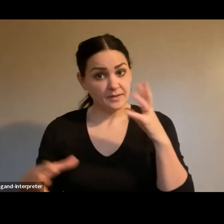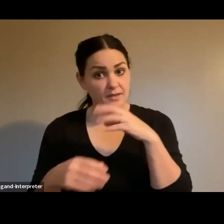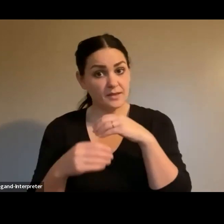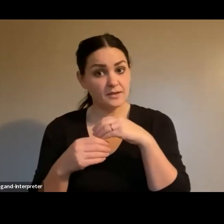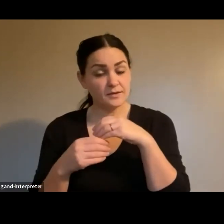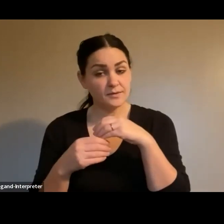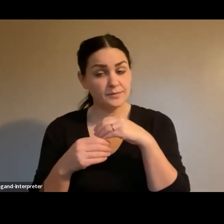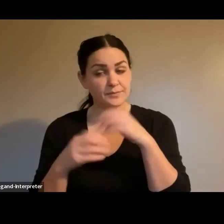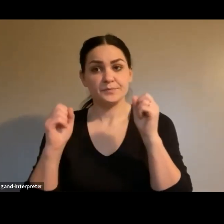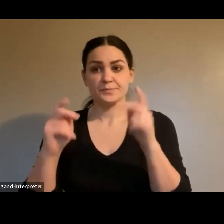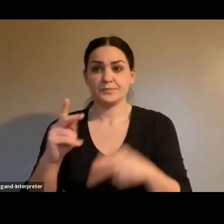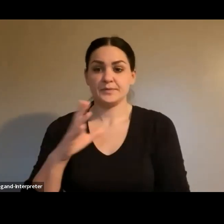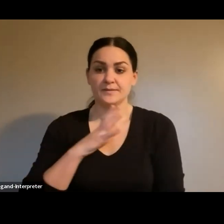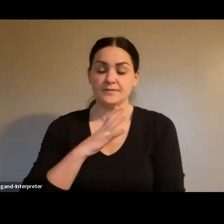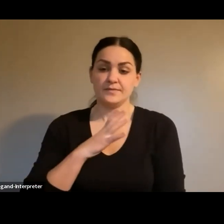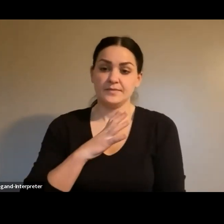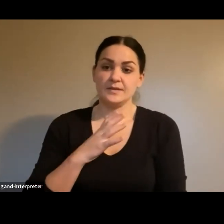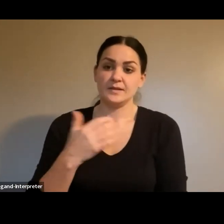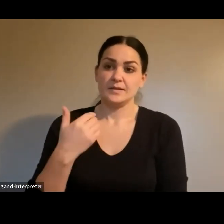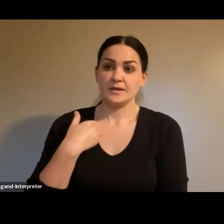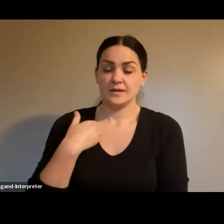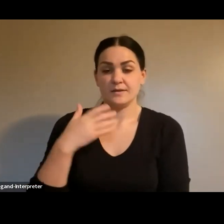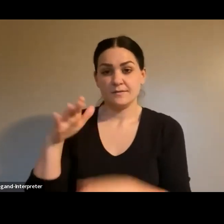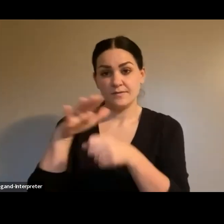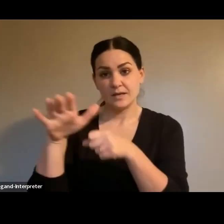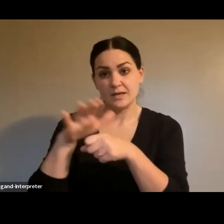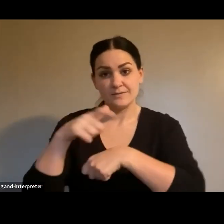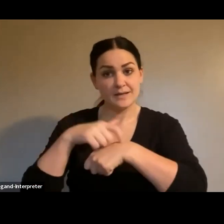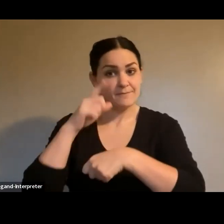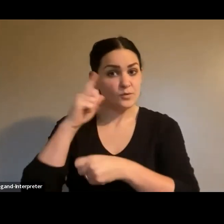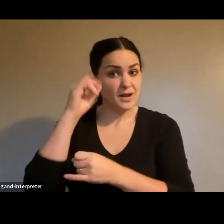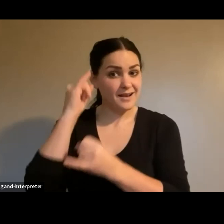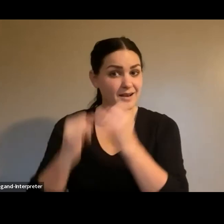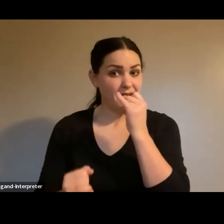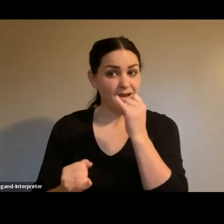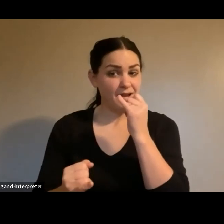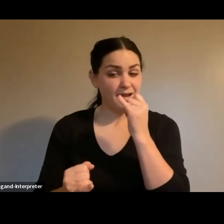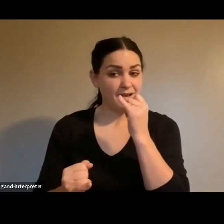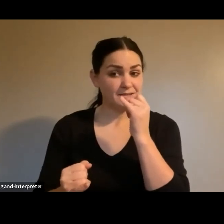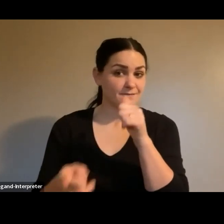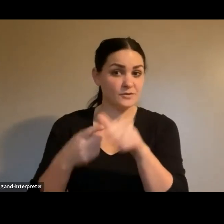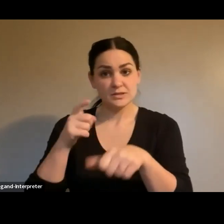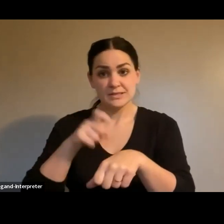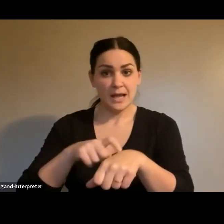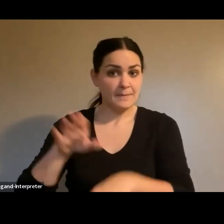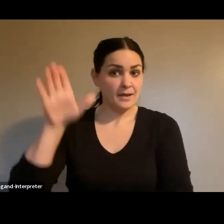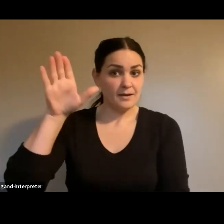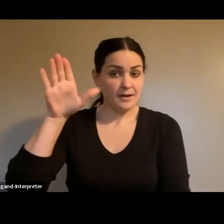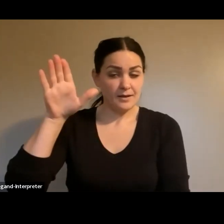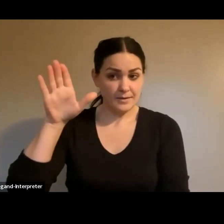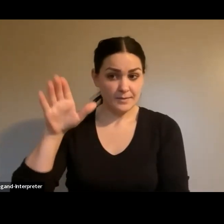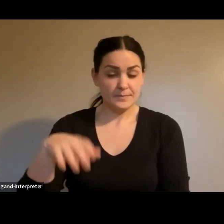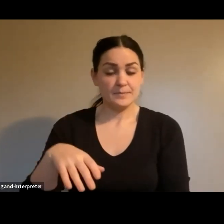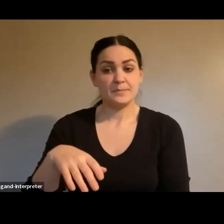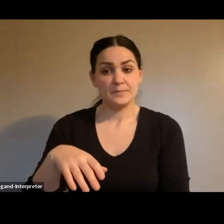OK, we have just enough time for our last first time hand up. We're going to do one round tonight, and